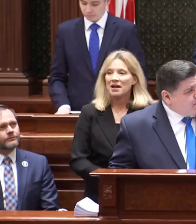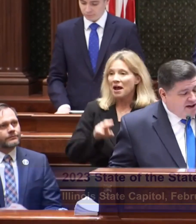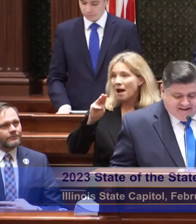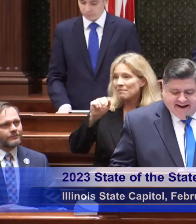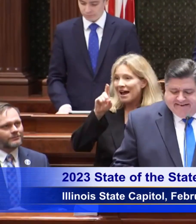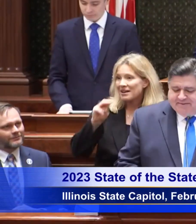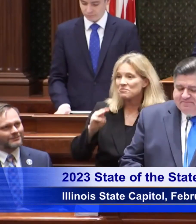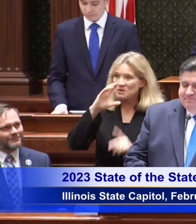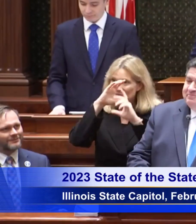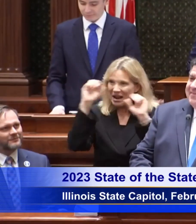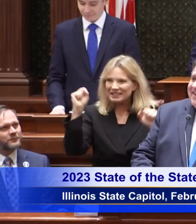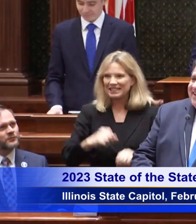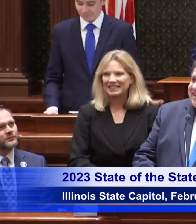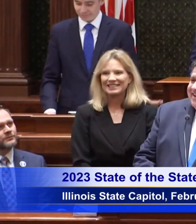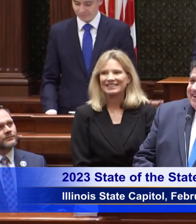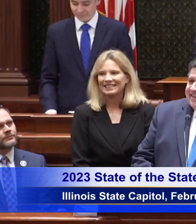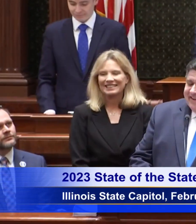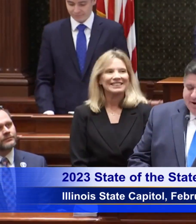Madam President,